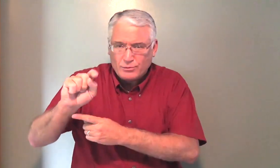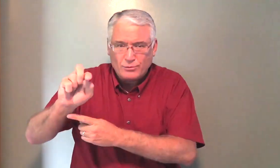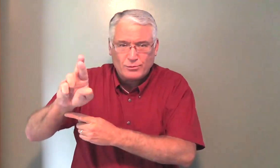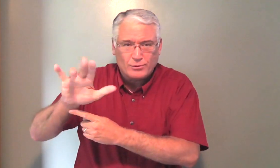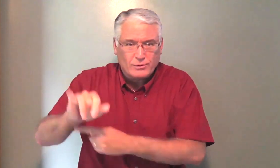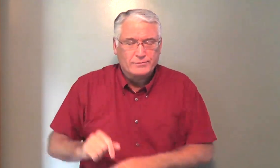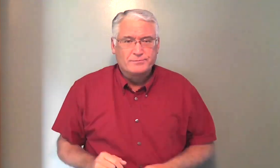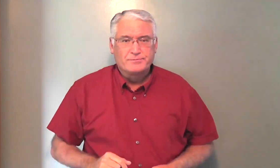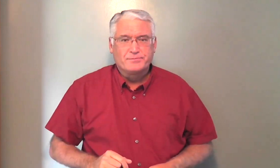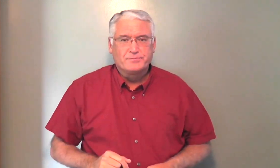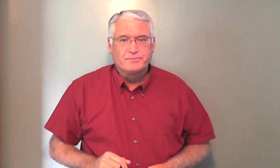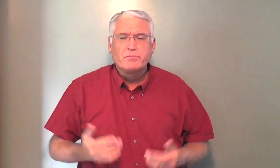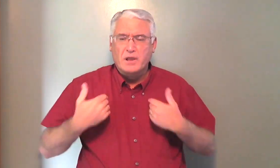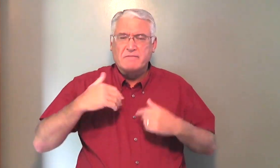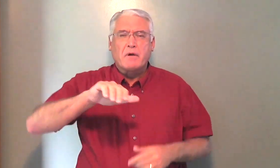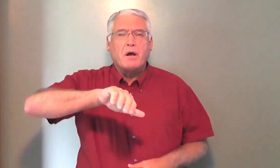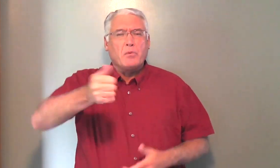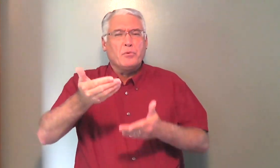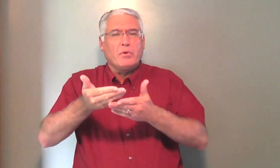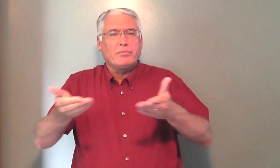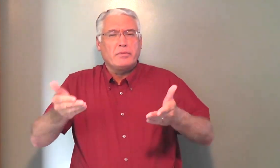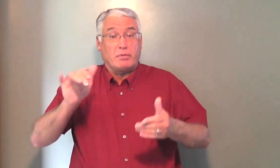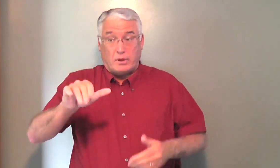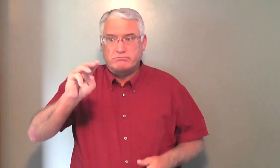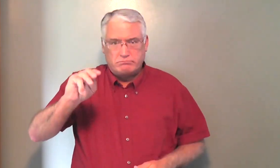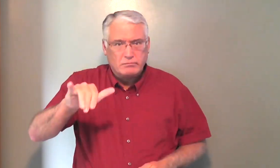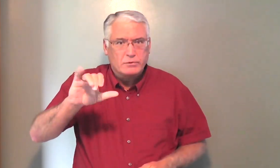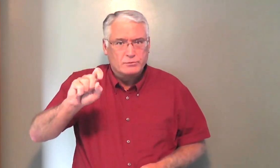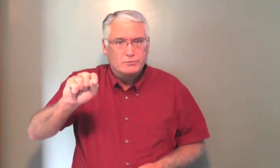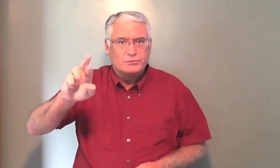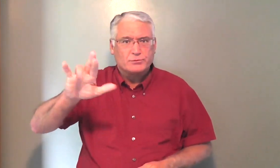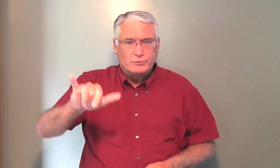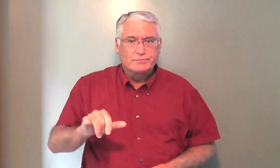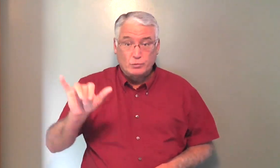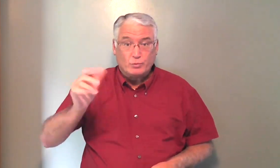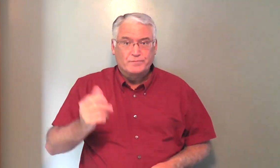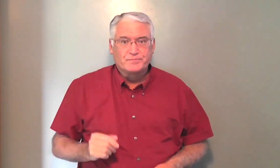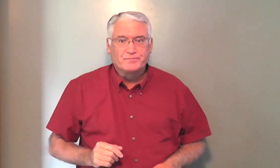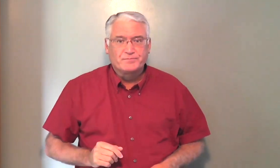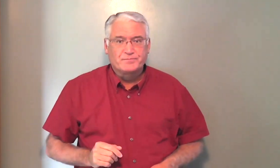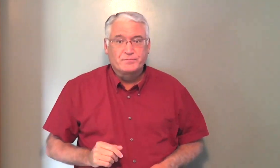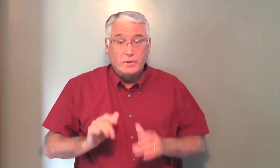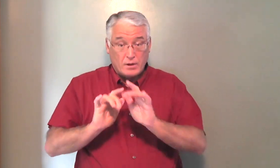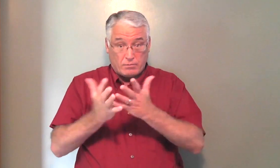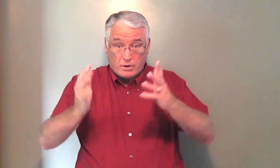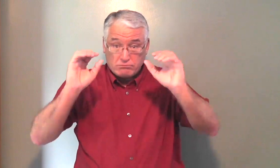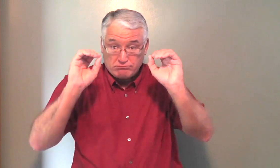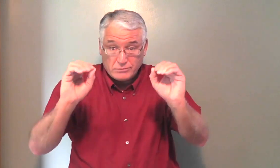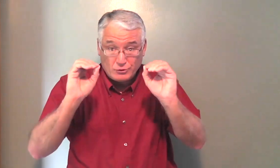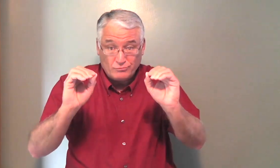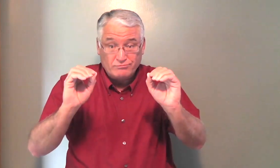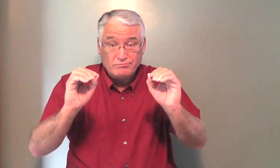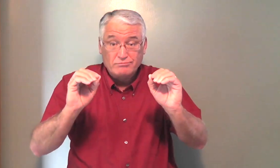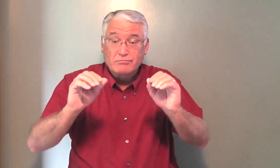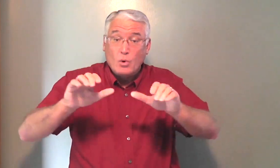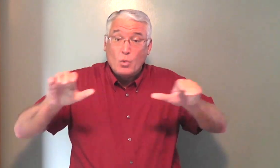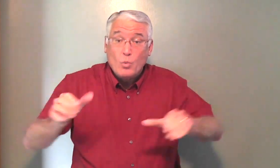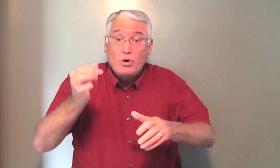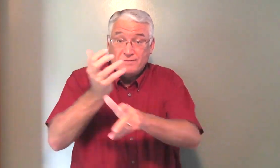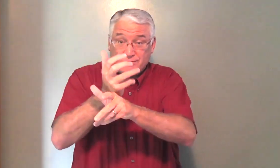work, and it's mysterious. There are other things that are mysterious also. The Bible teaches this. It teaches